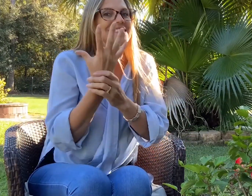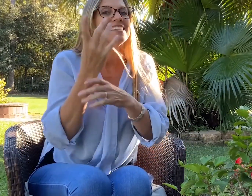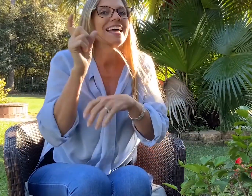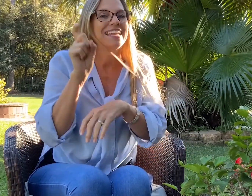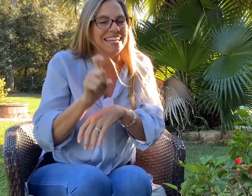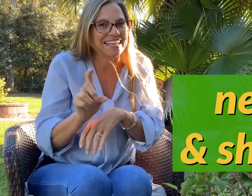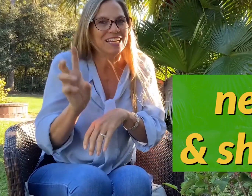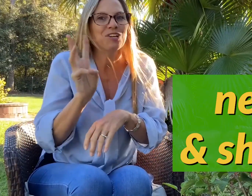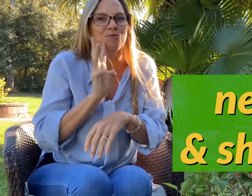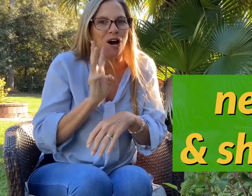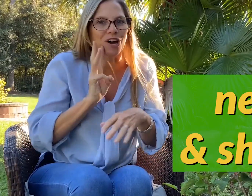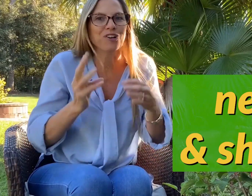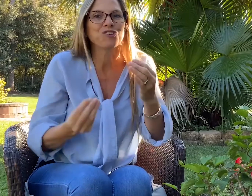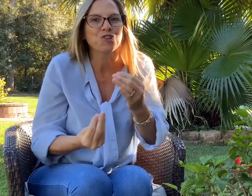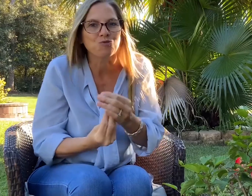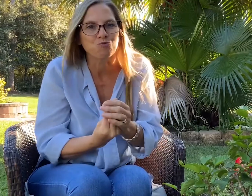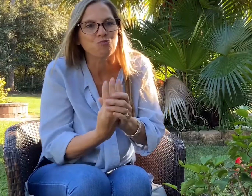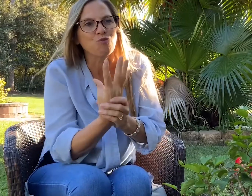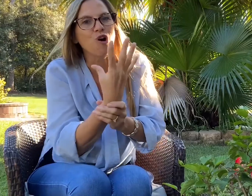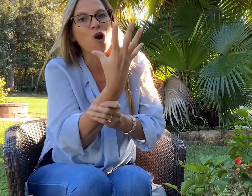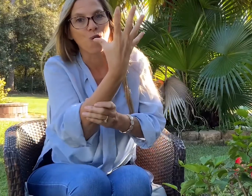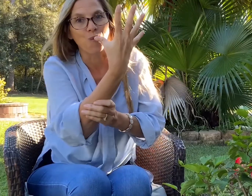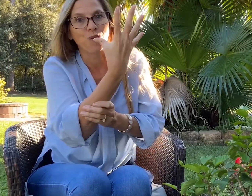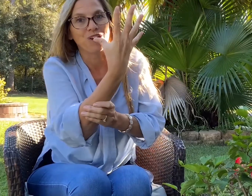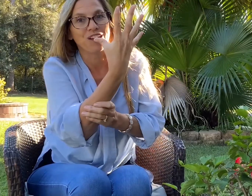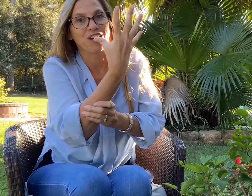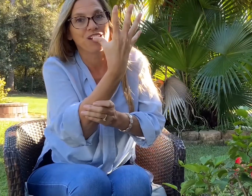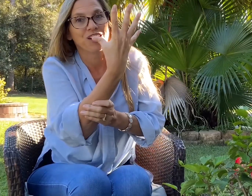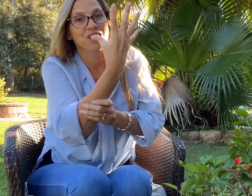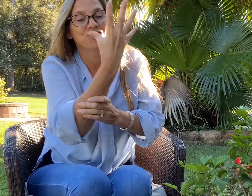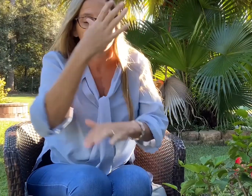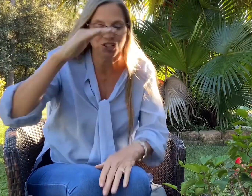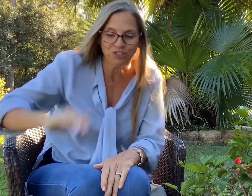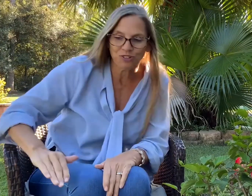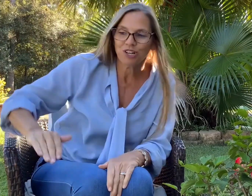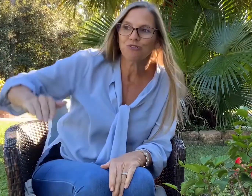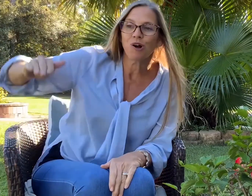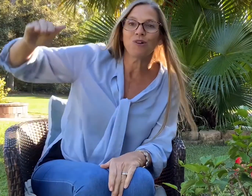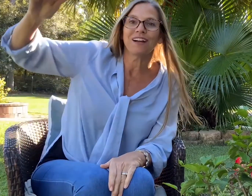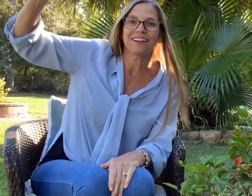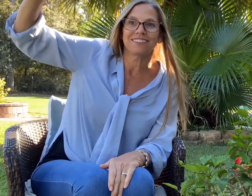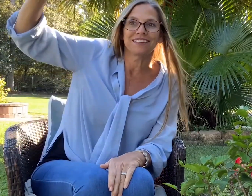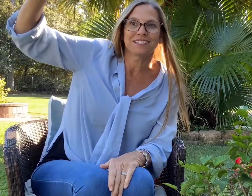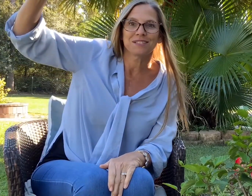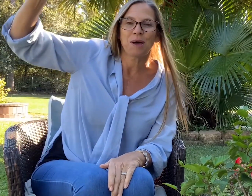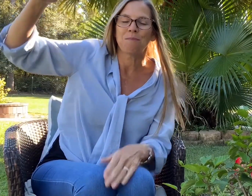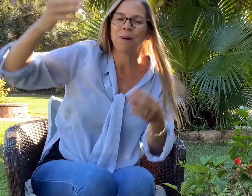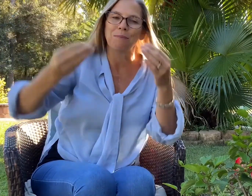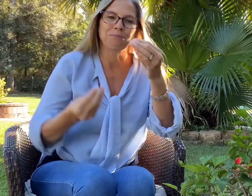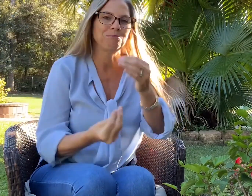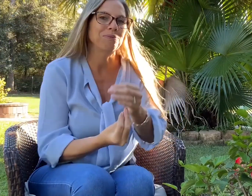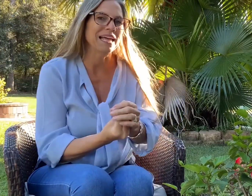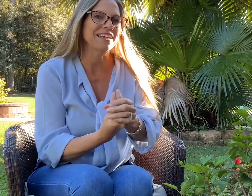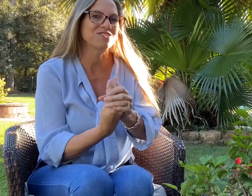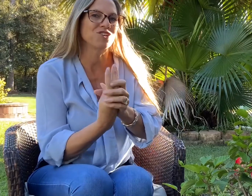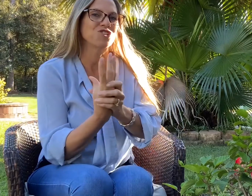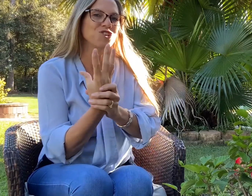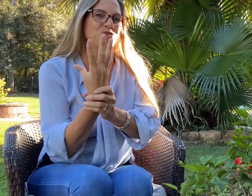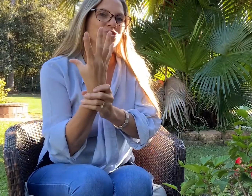need water to grow. Children grow like this, but plants are shown to